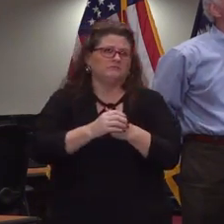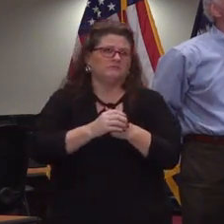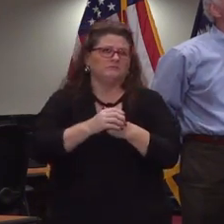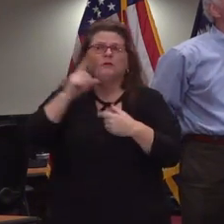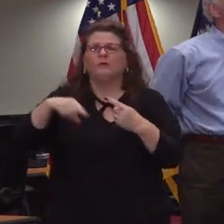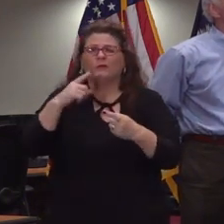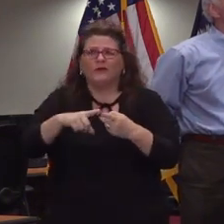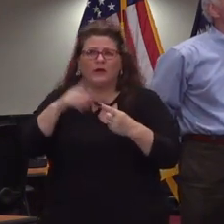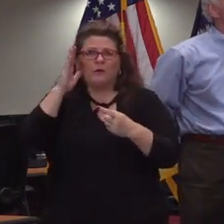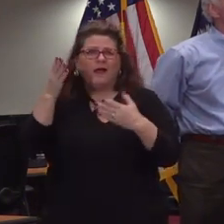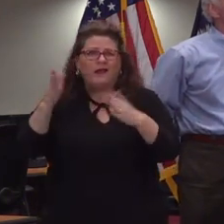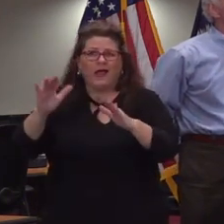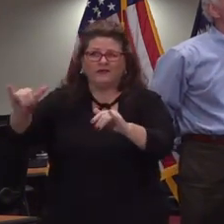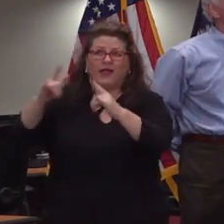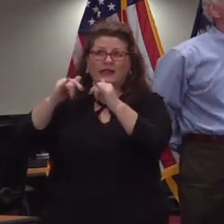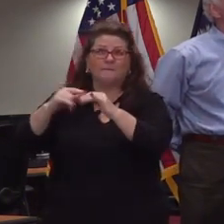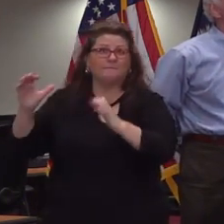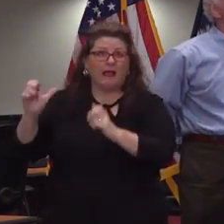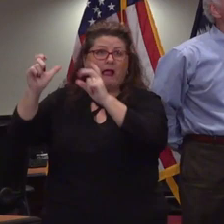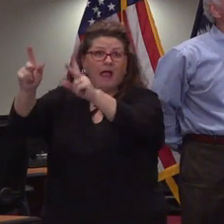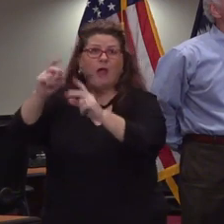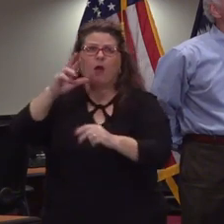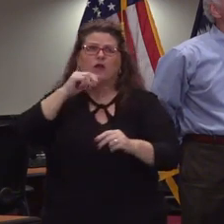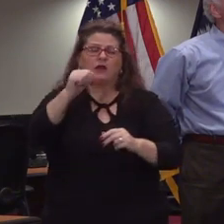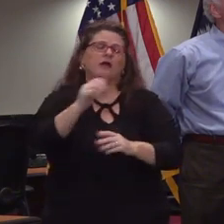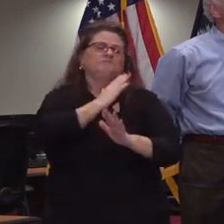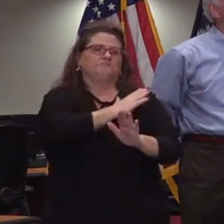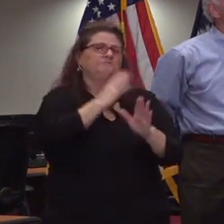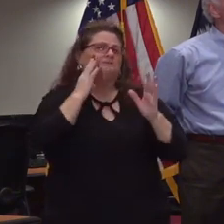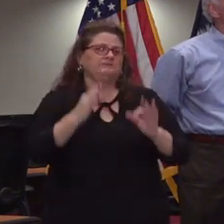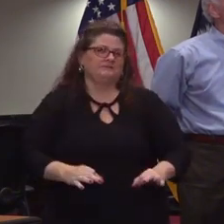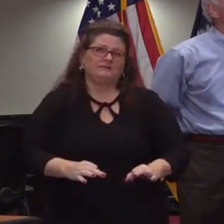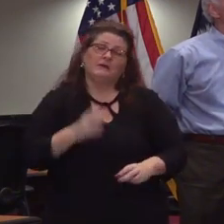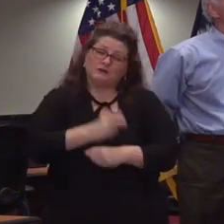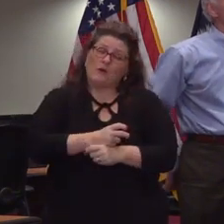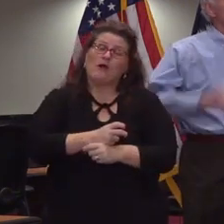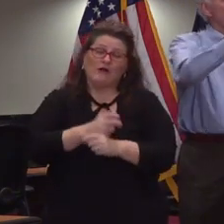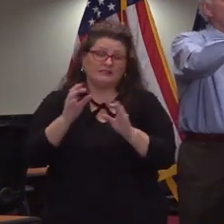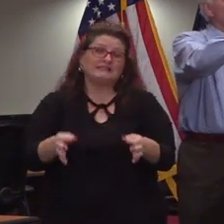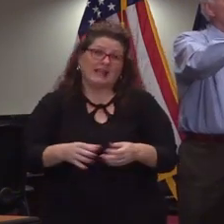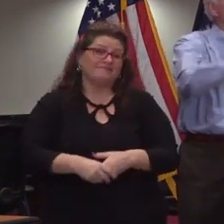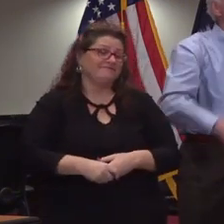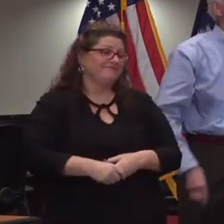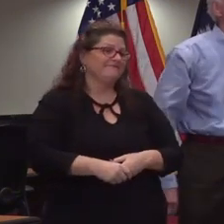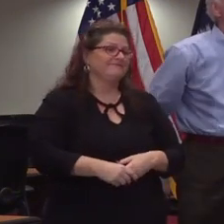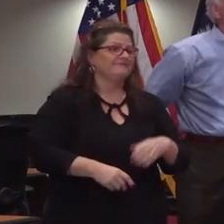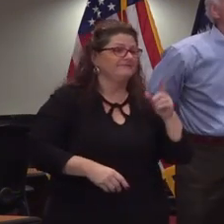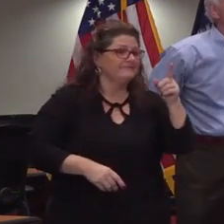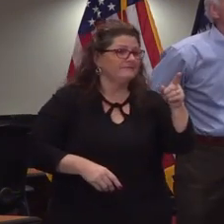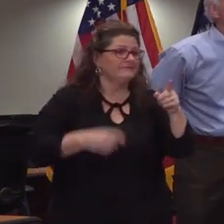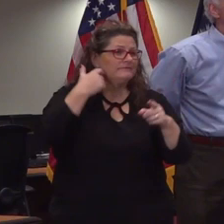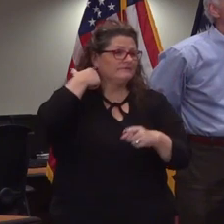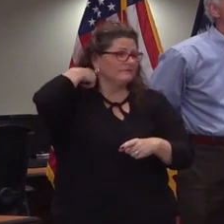when are we going to allow those type settings uh so he'll have another difficult decision to make yes ma'am has there been